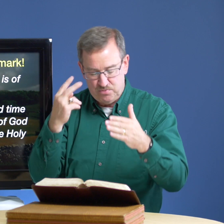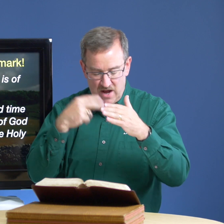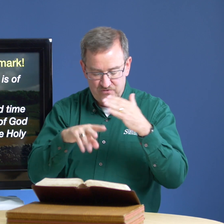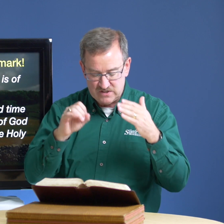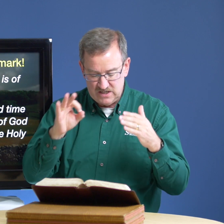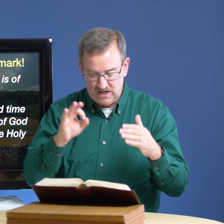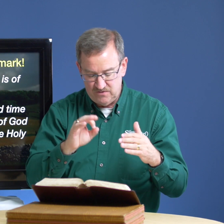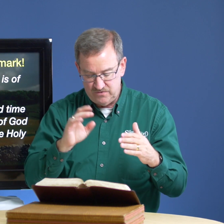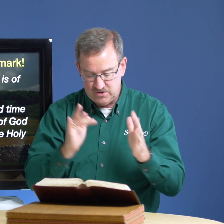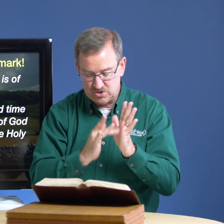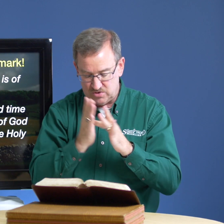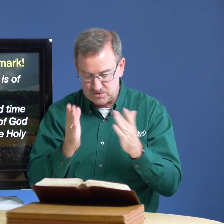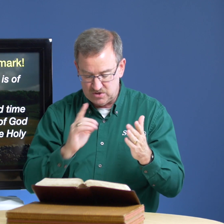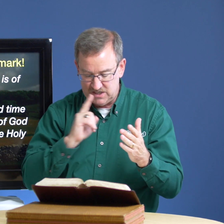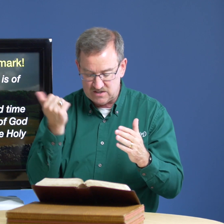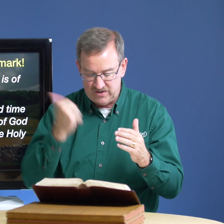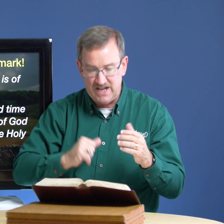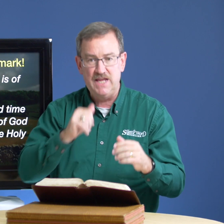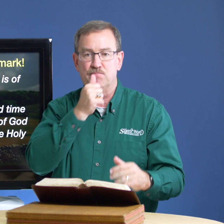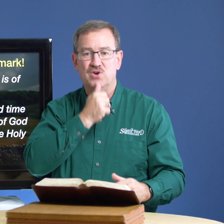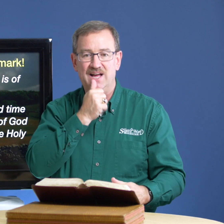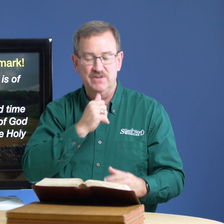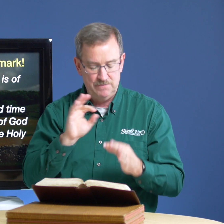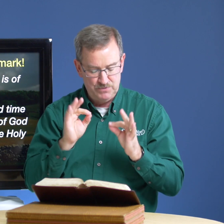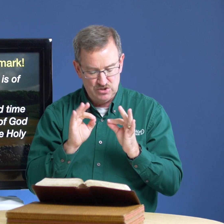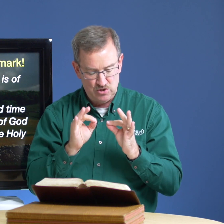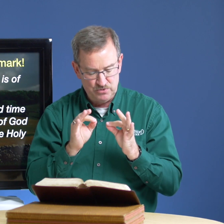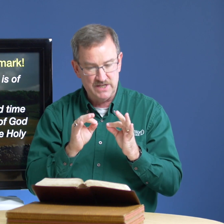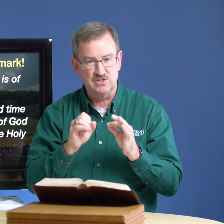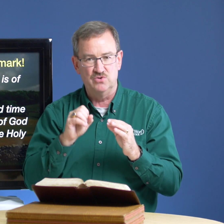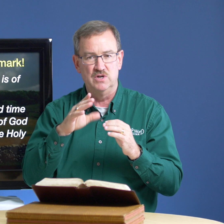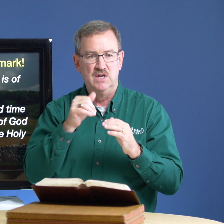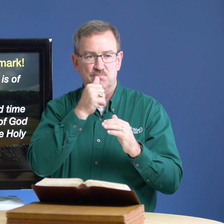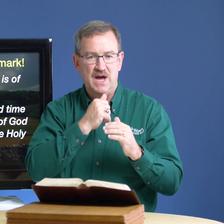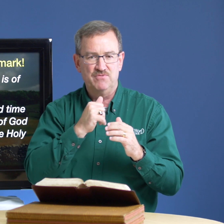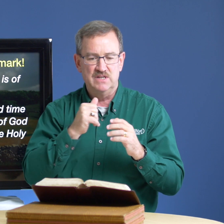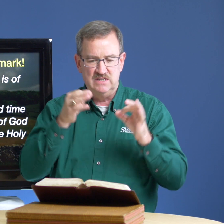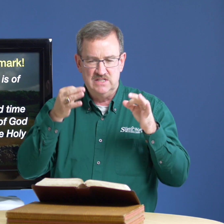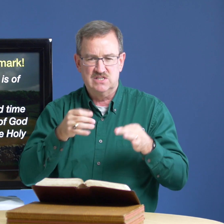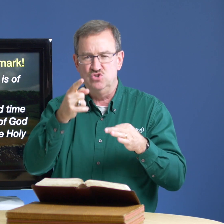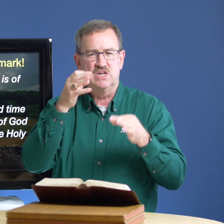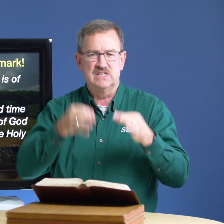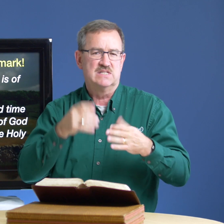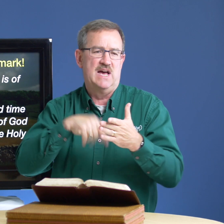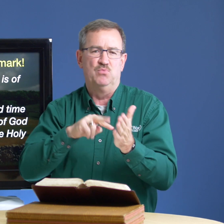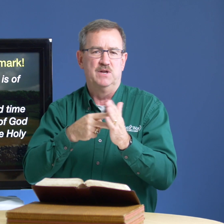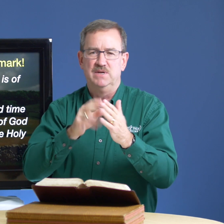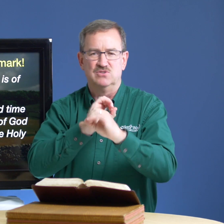prophecy of the scripture is of any private interpretation or private you get to decide what it means